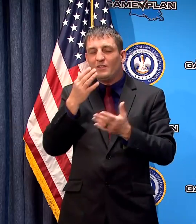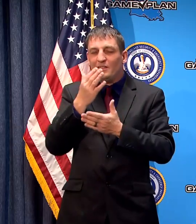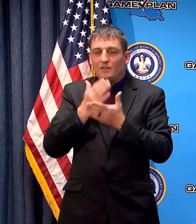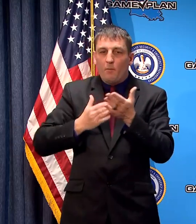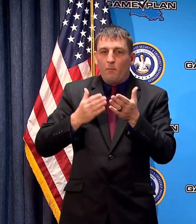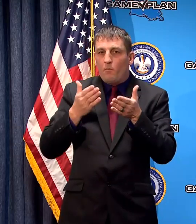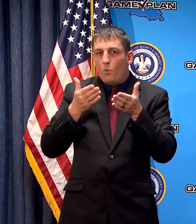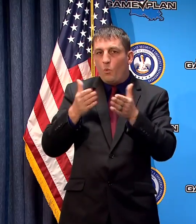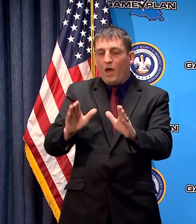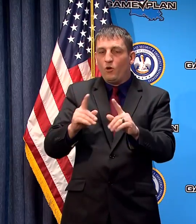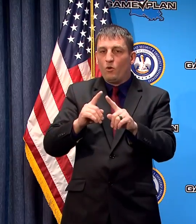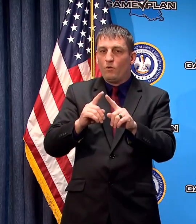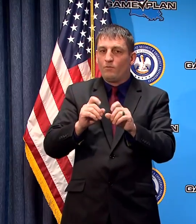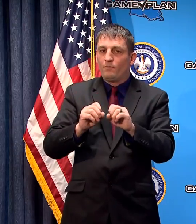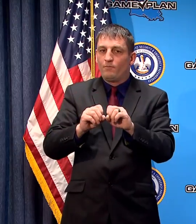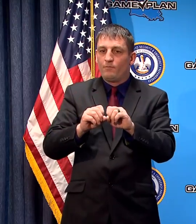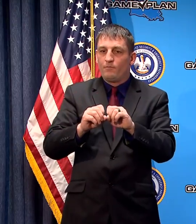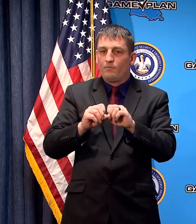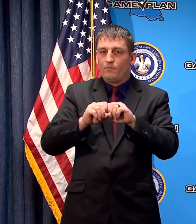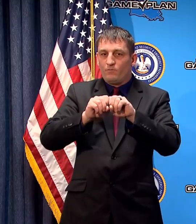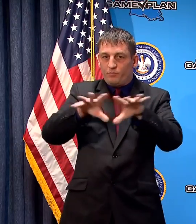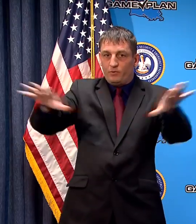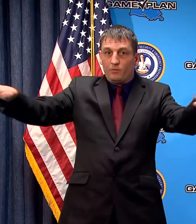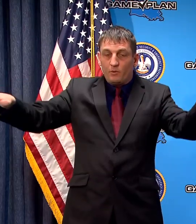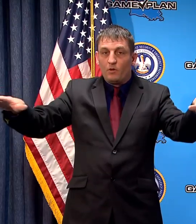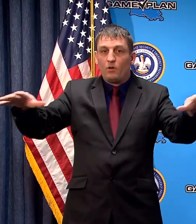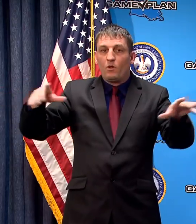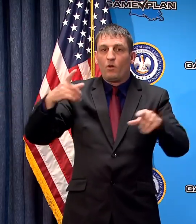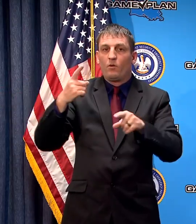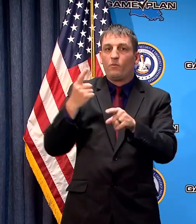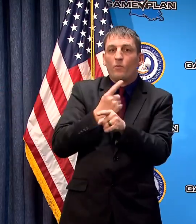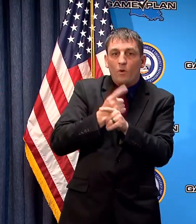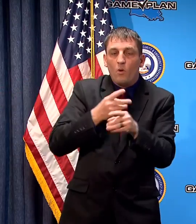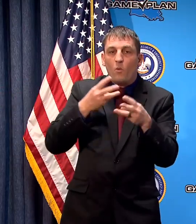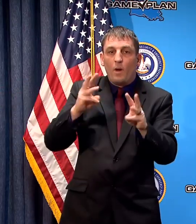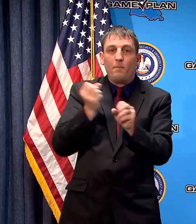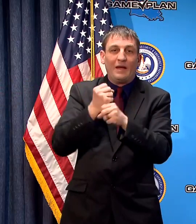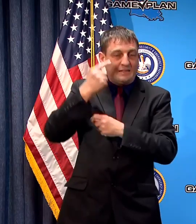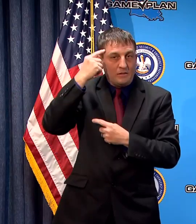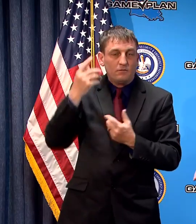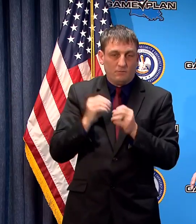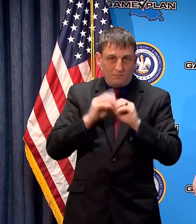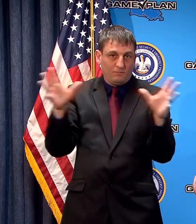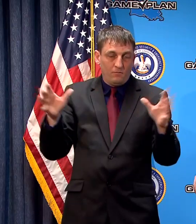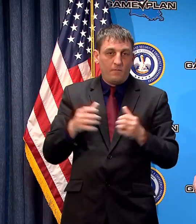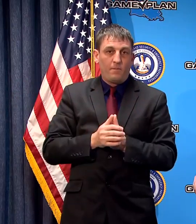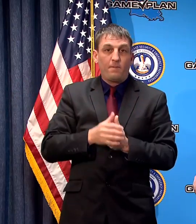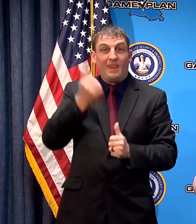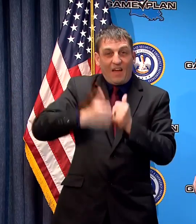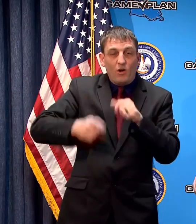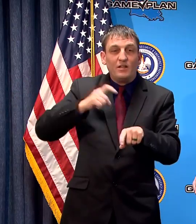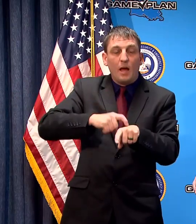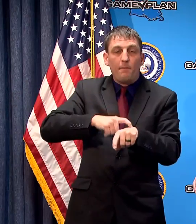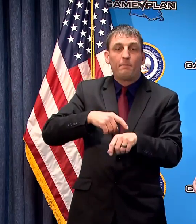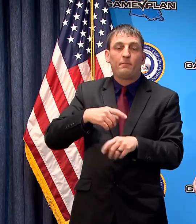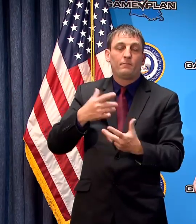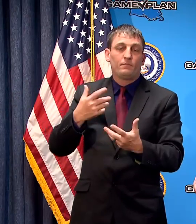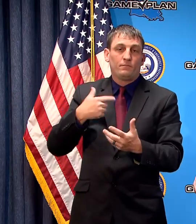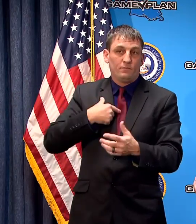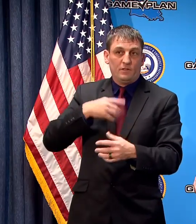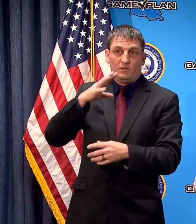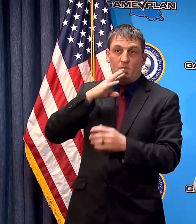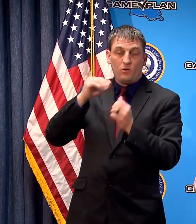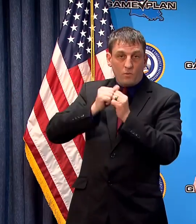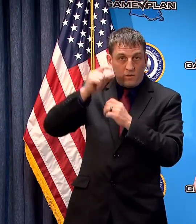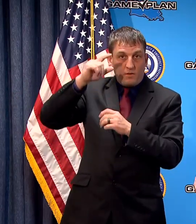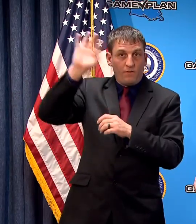metric that makes sense again, every time I speak with our federal partners including the Vice